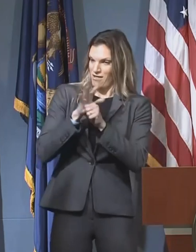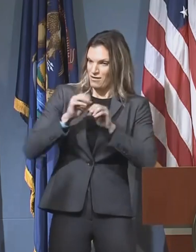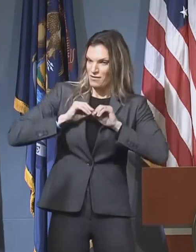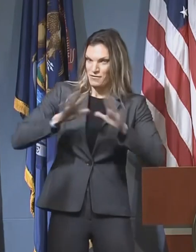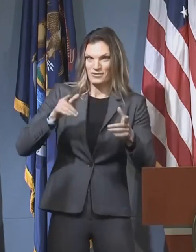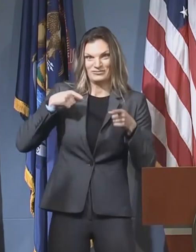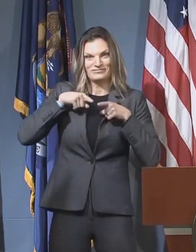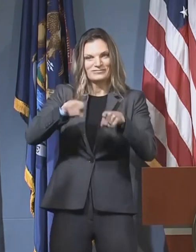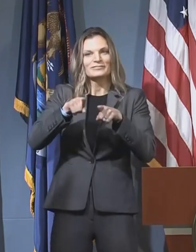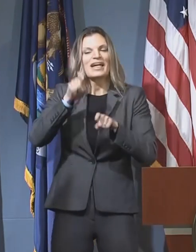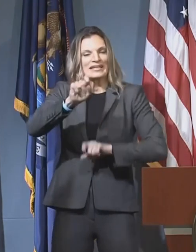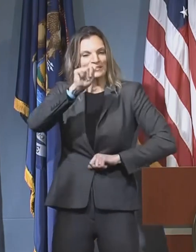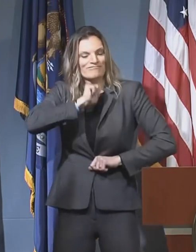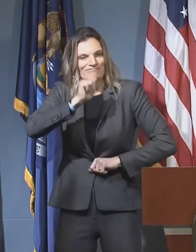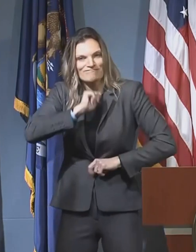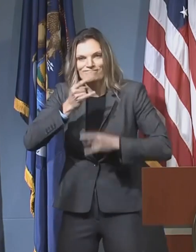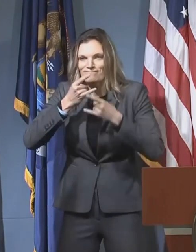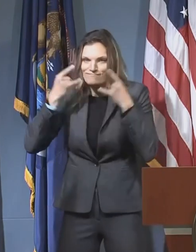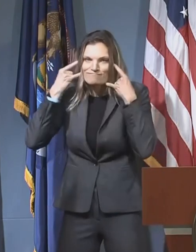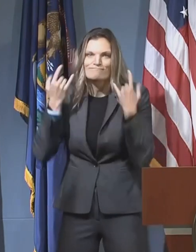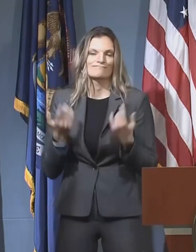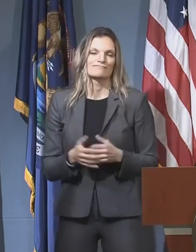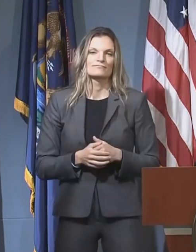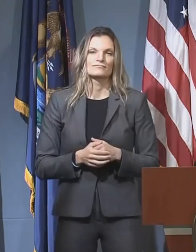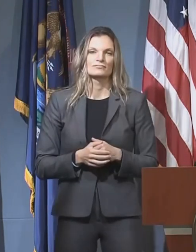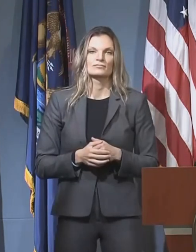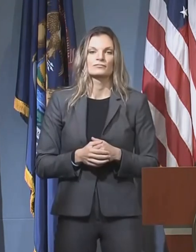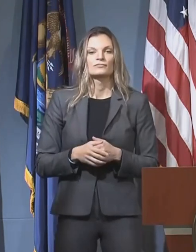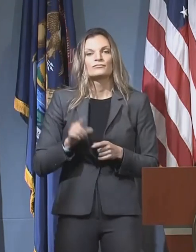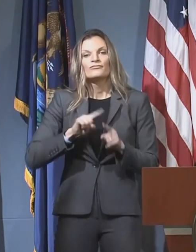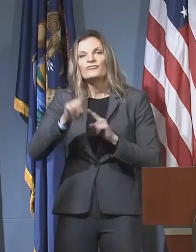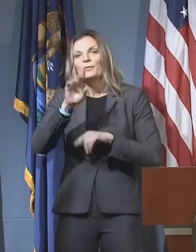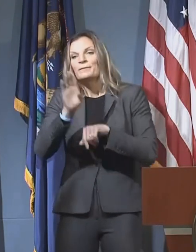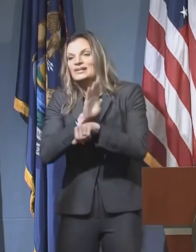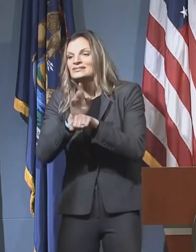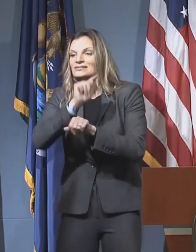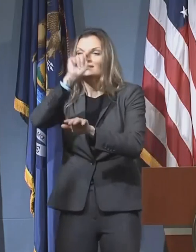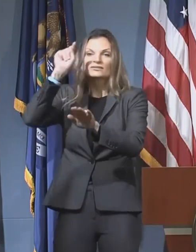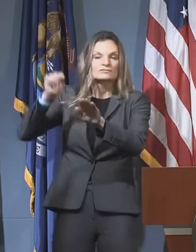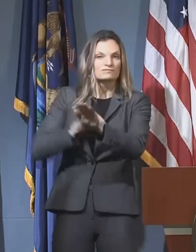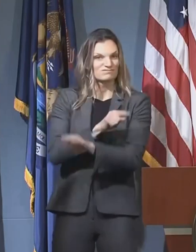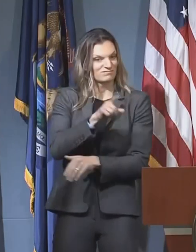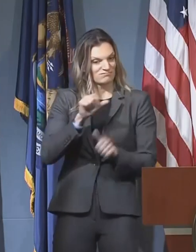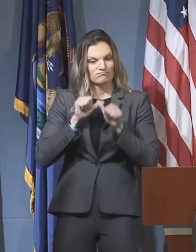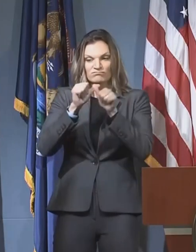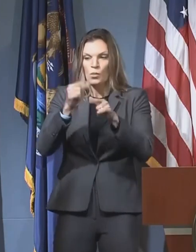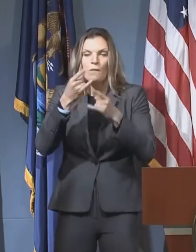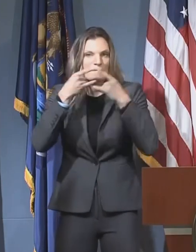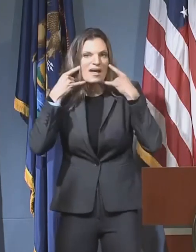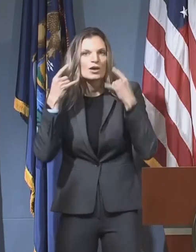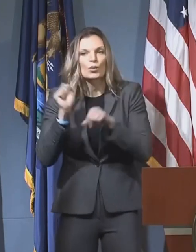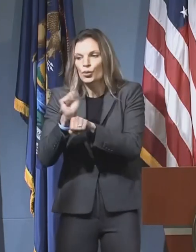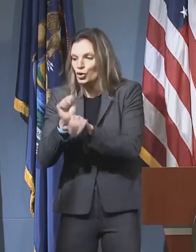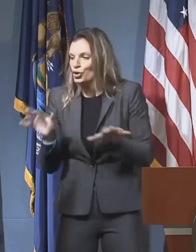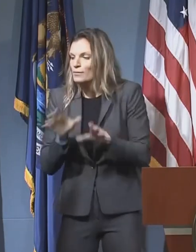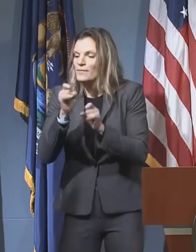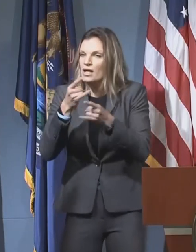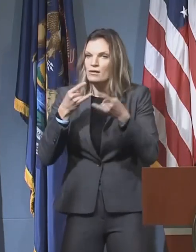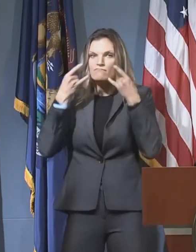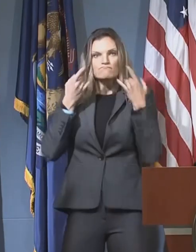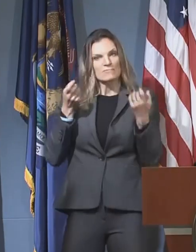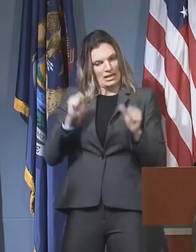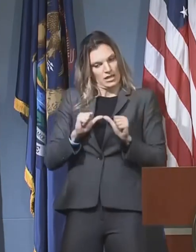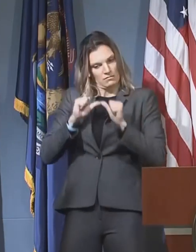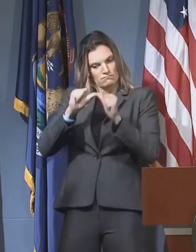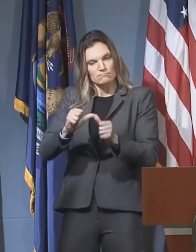And we know that in workplaces all across the country, people are masking up and they're able to reengage the economy and stay safe doing